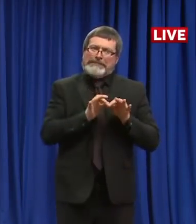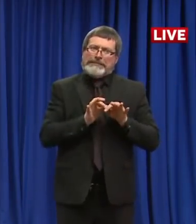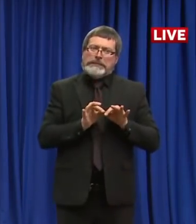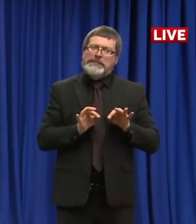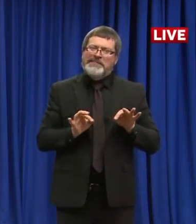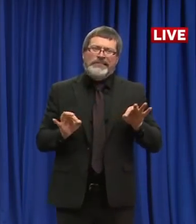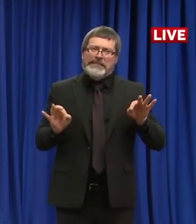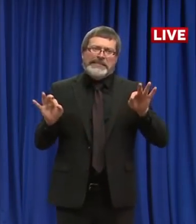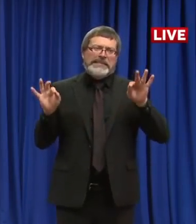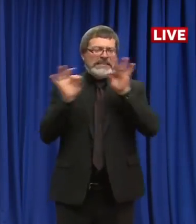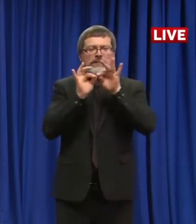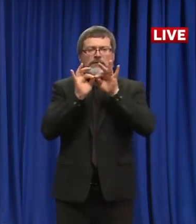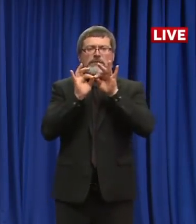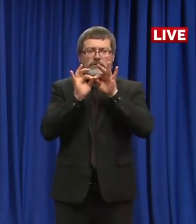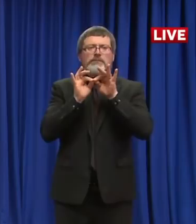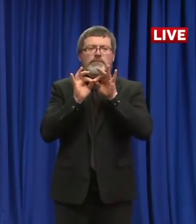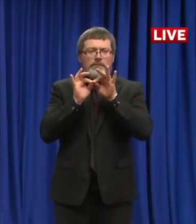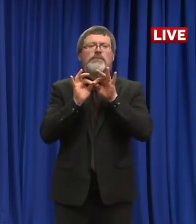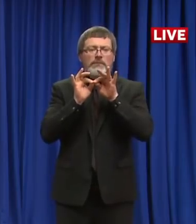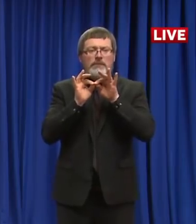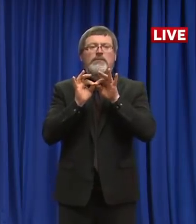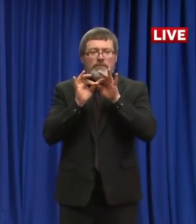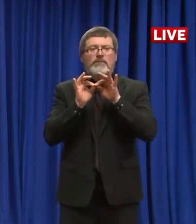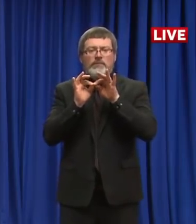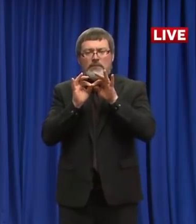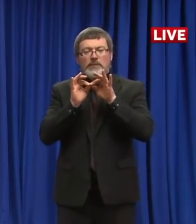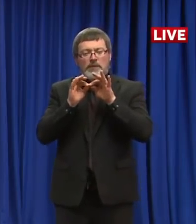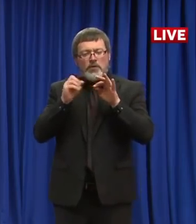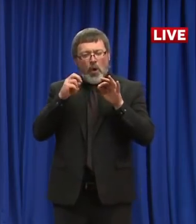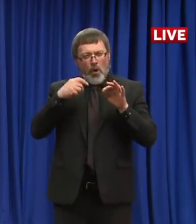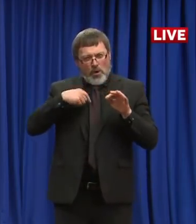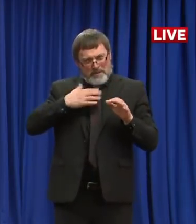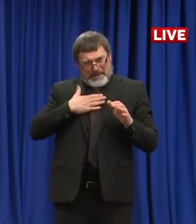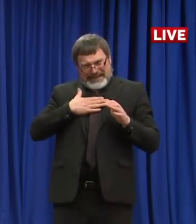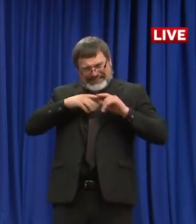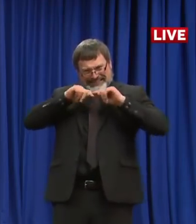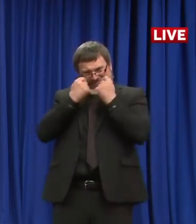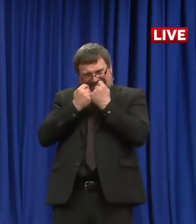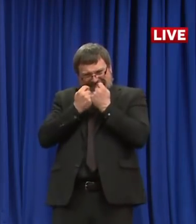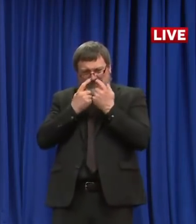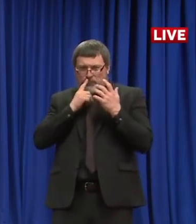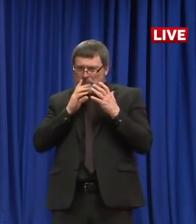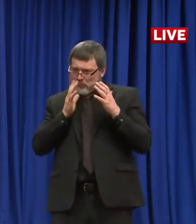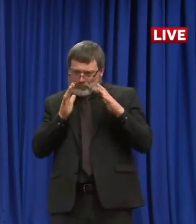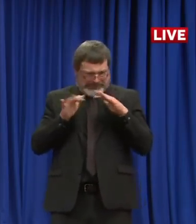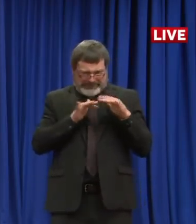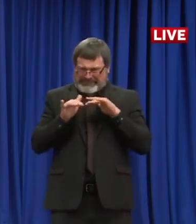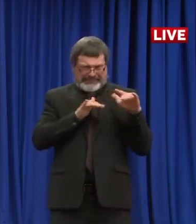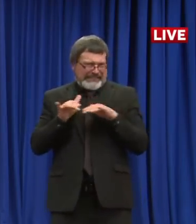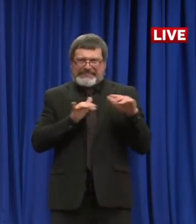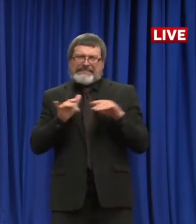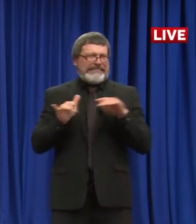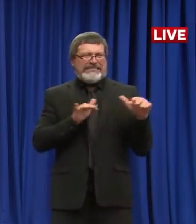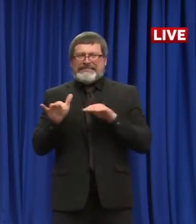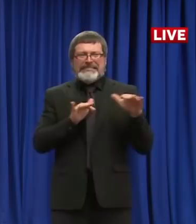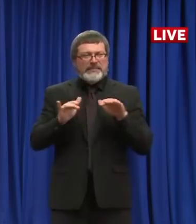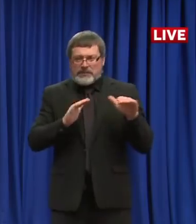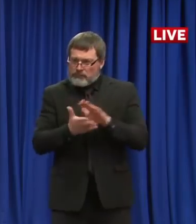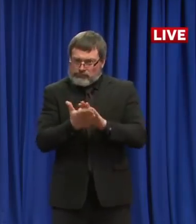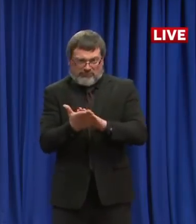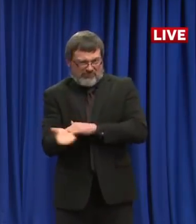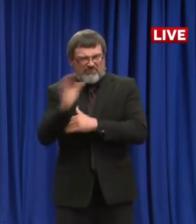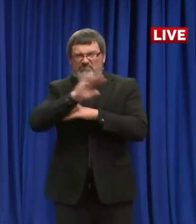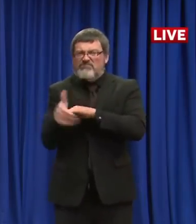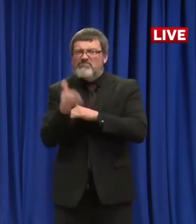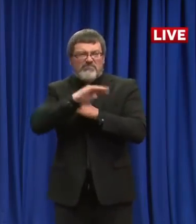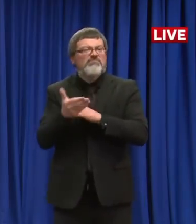And I'm very proud to say that our entire team has advised through that and been able to do that very well for the state of New Hampshire. And in doing so, we've